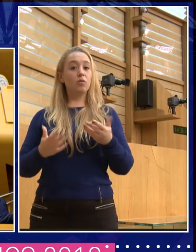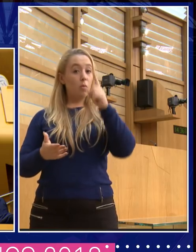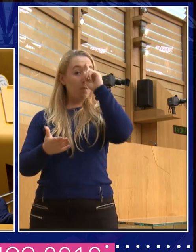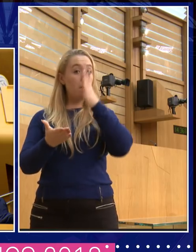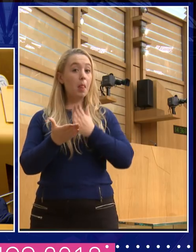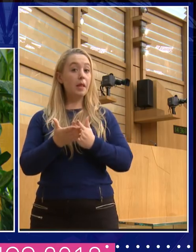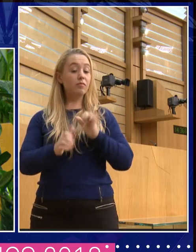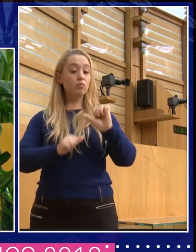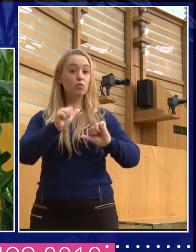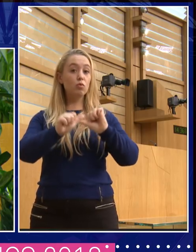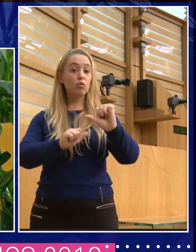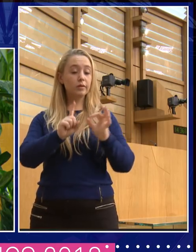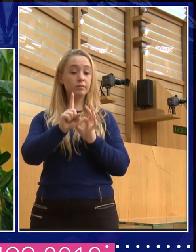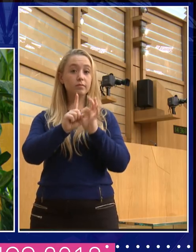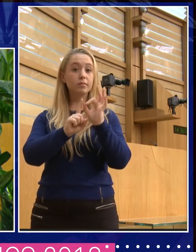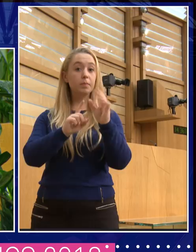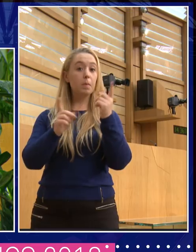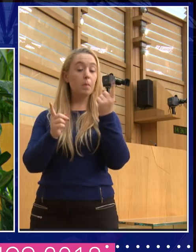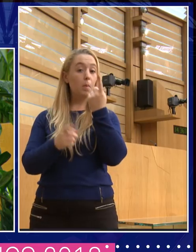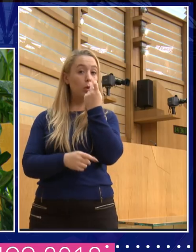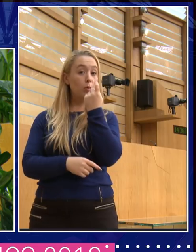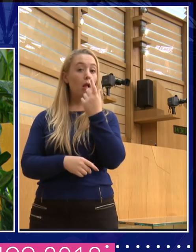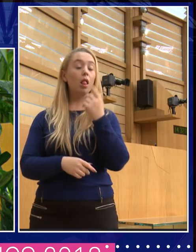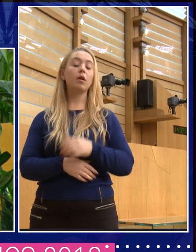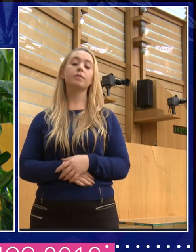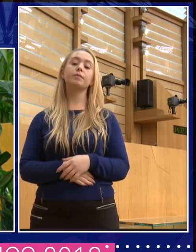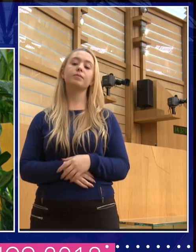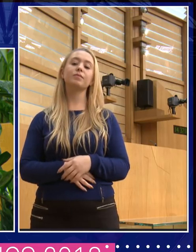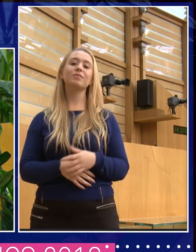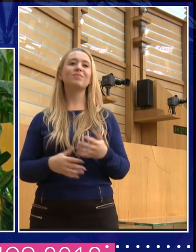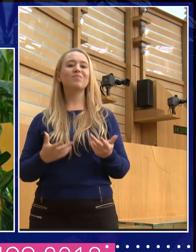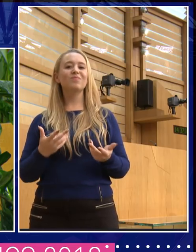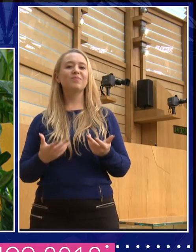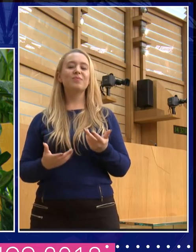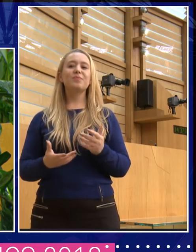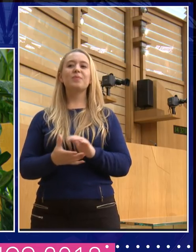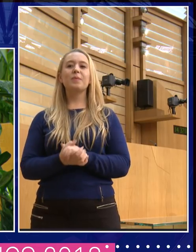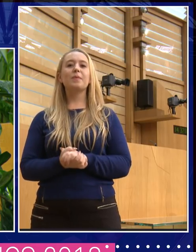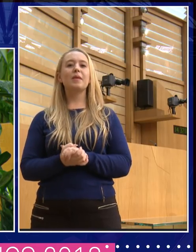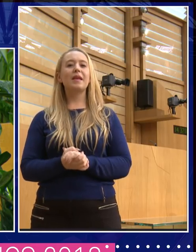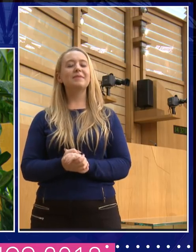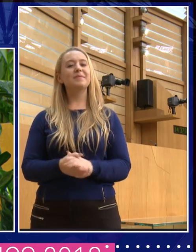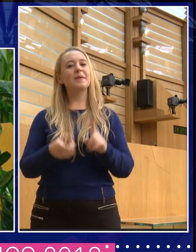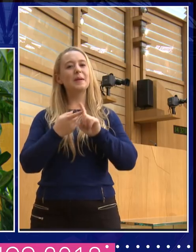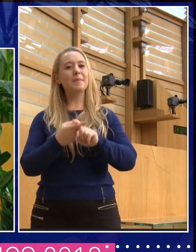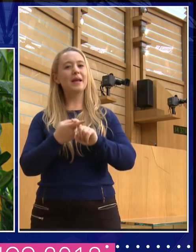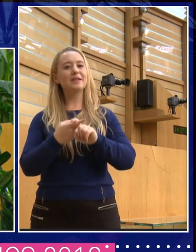progress? It depends what lens I take. I mean,